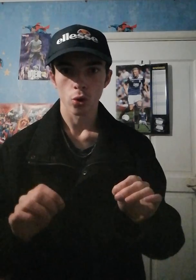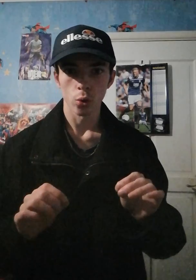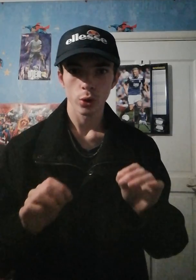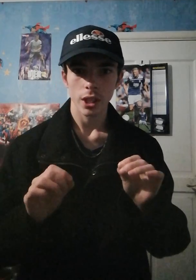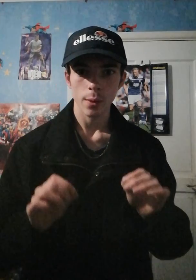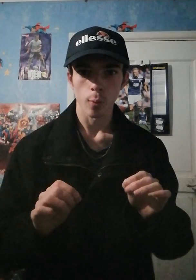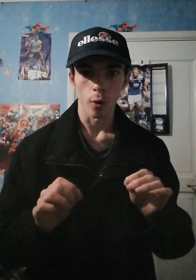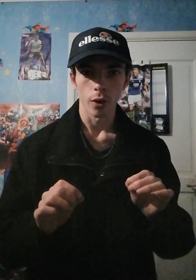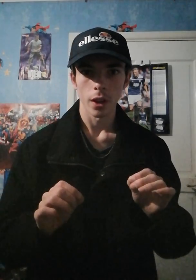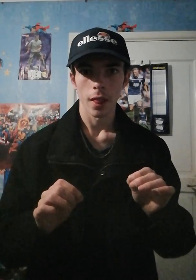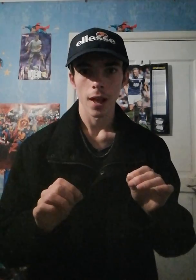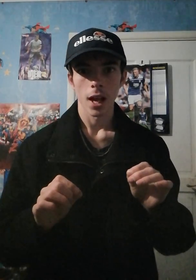does he want...